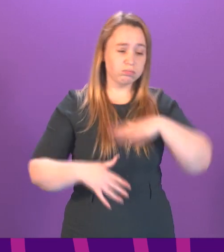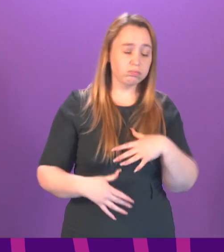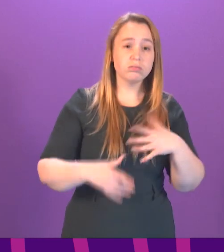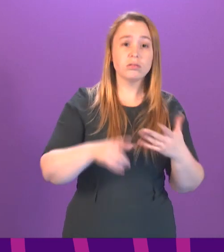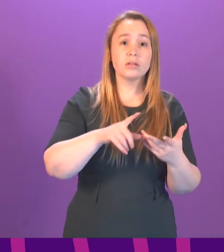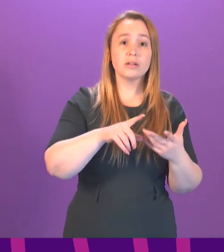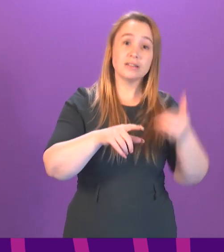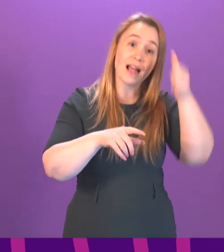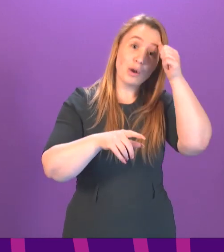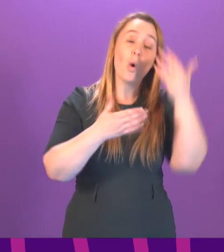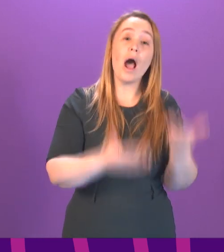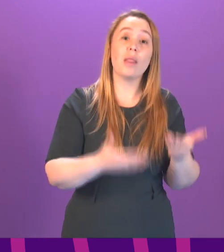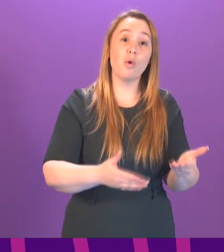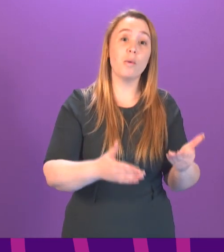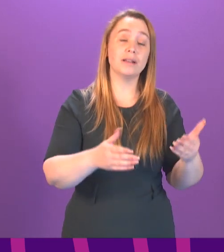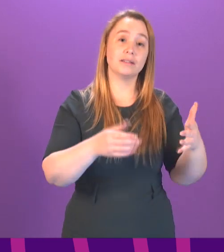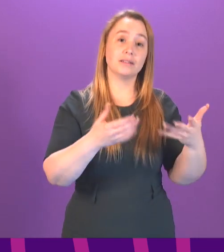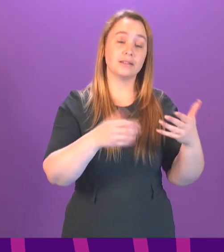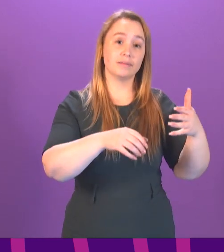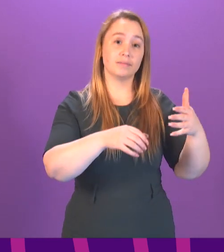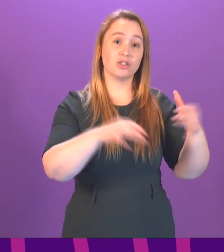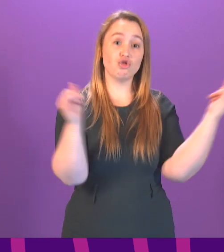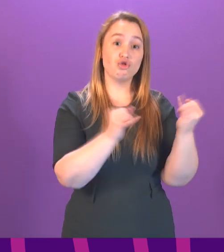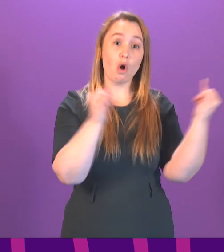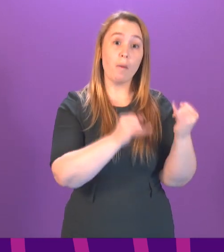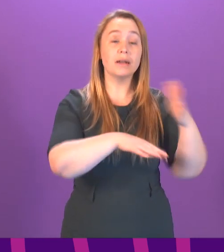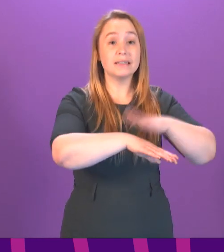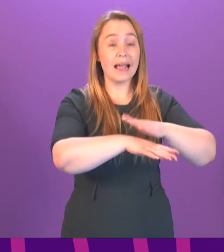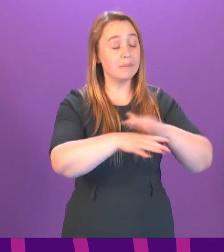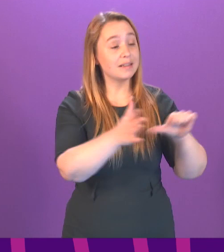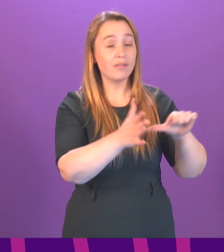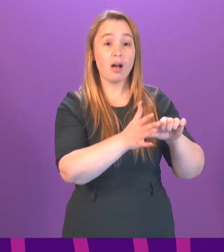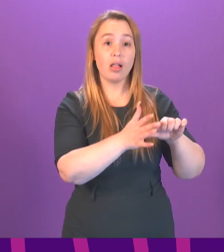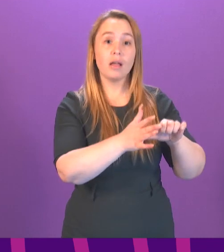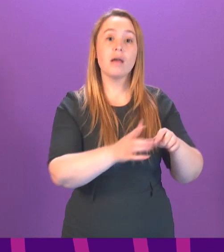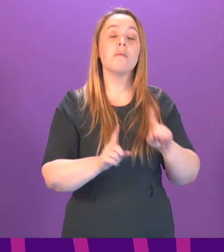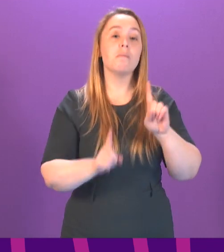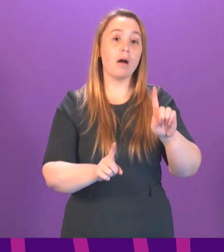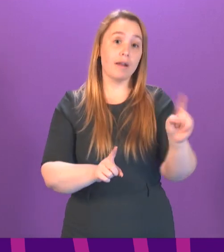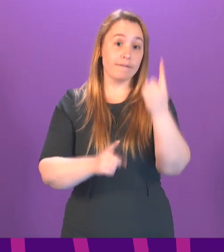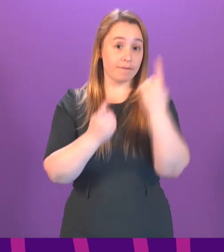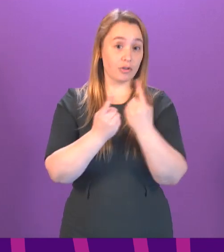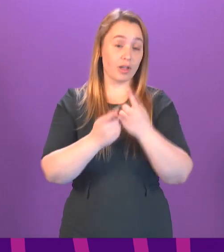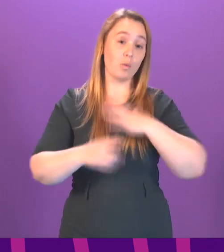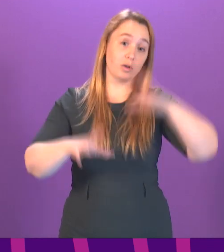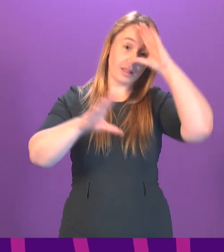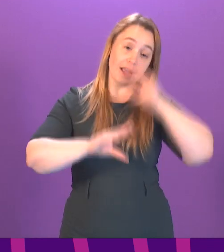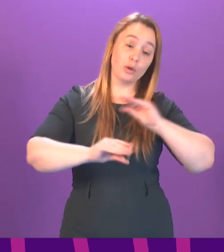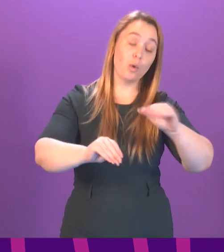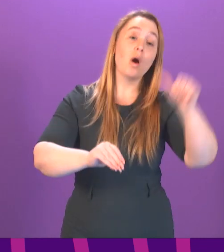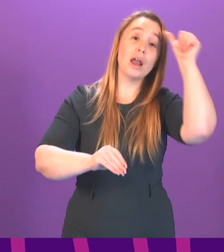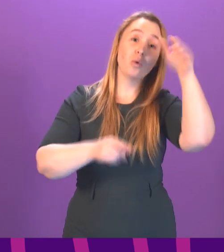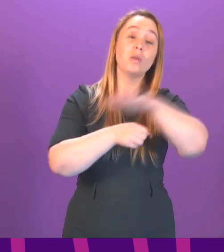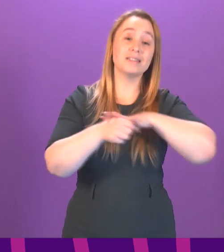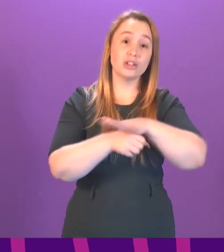underestimate for a second how deeply traumatic this is. But the first thing I would say is I know how deeply traumatic it is,